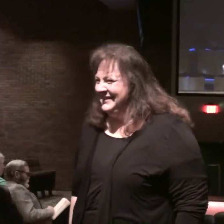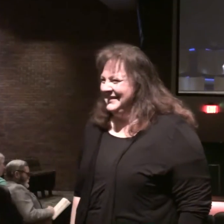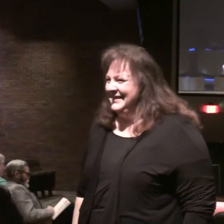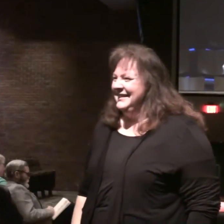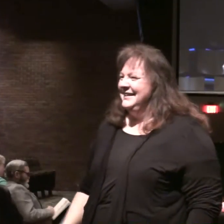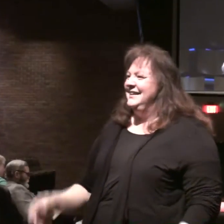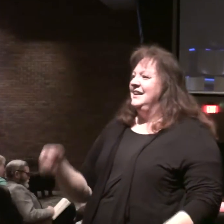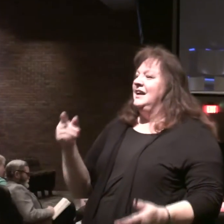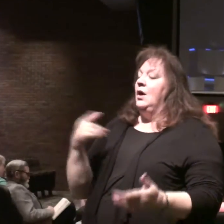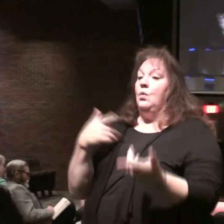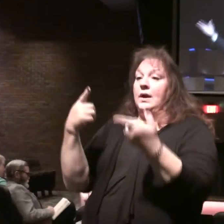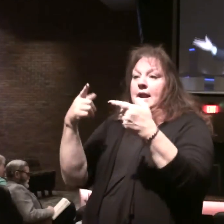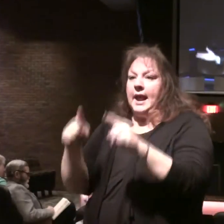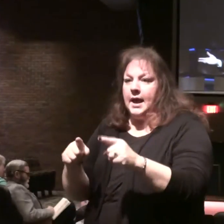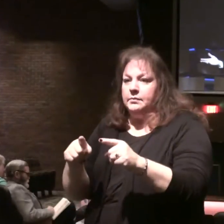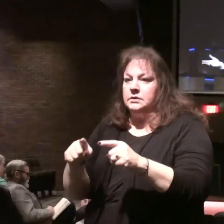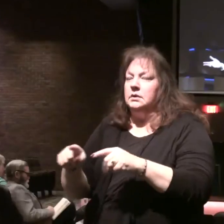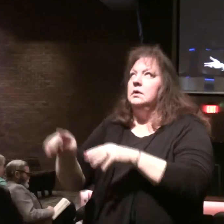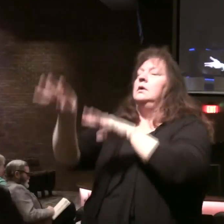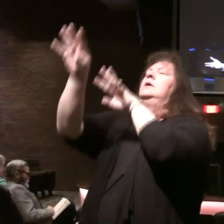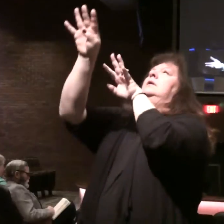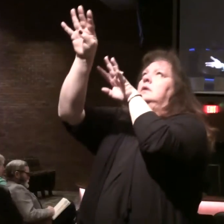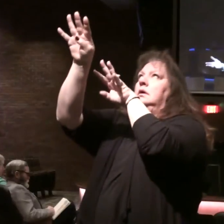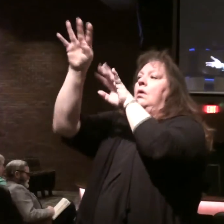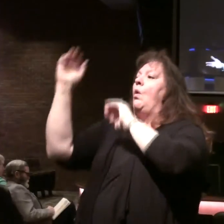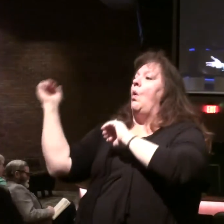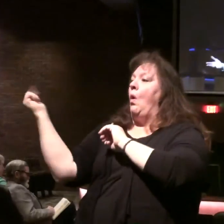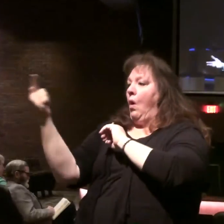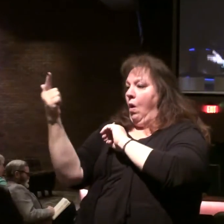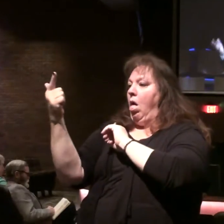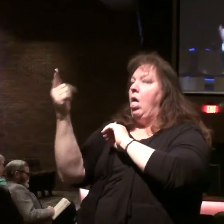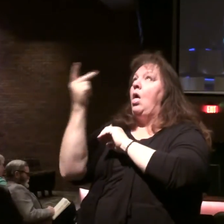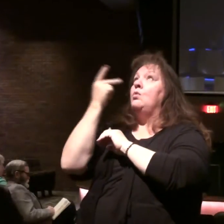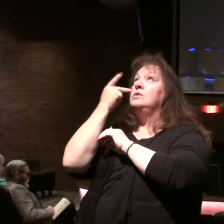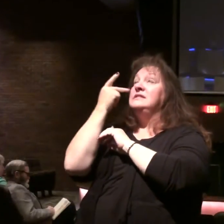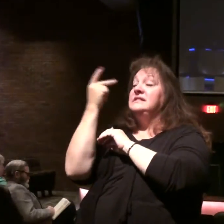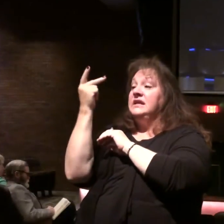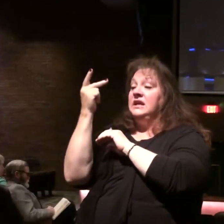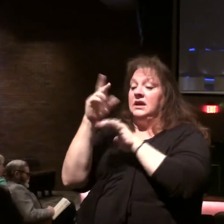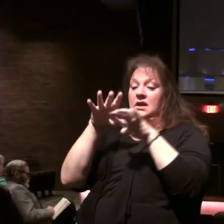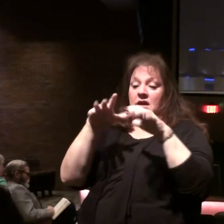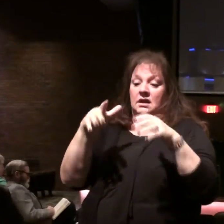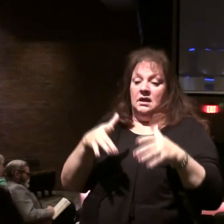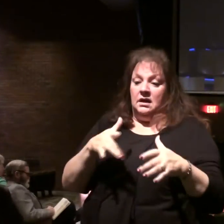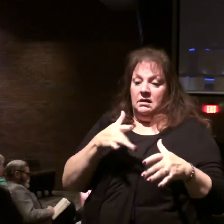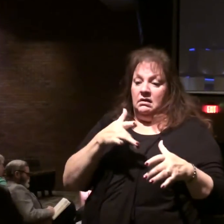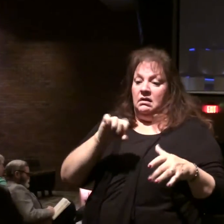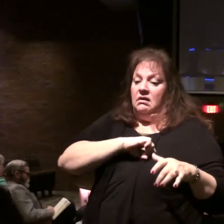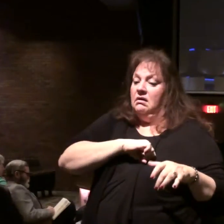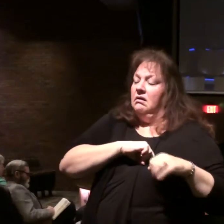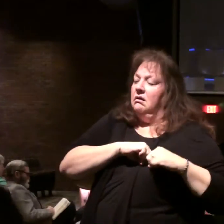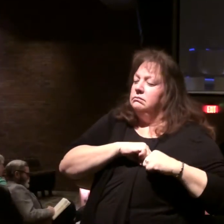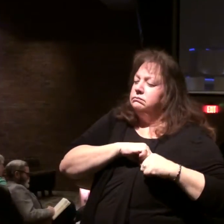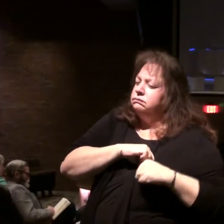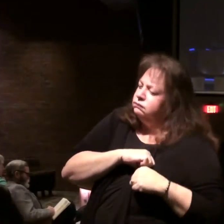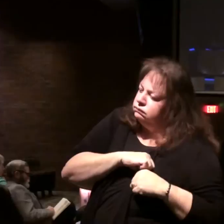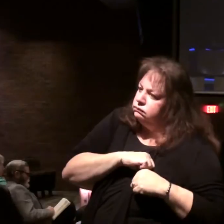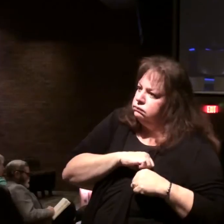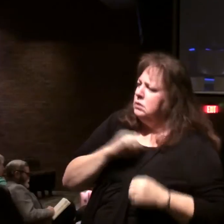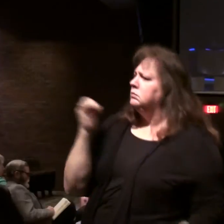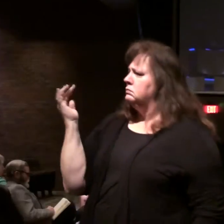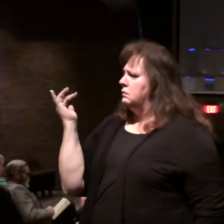But when it happens the whole world will see him and the people of the earth will mourn. You know why?